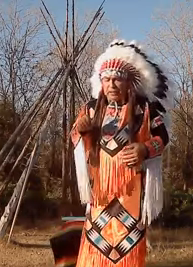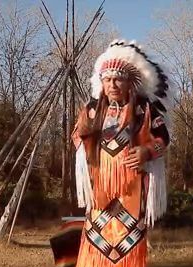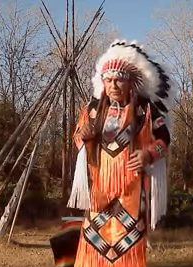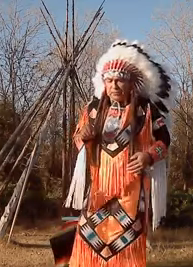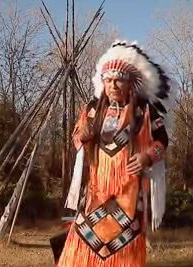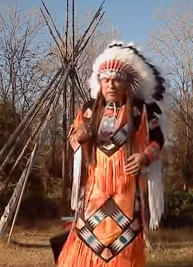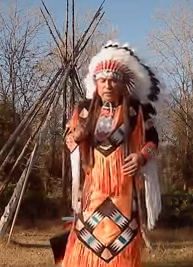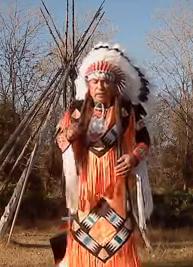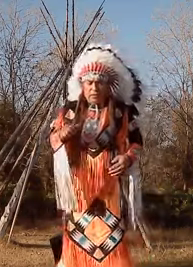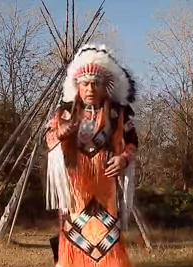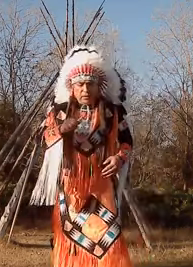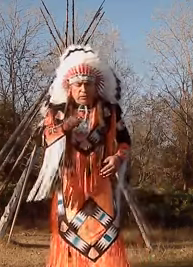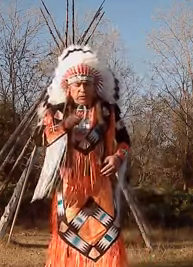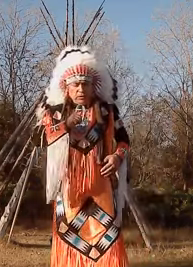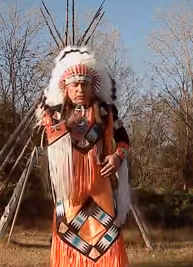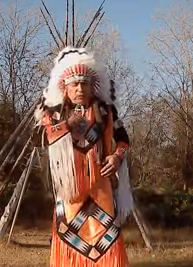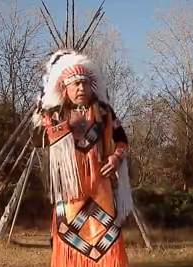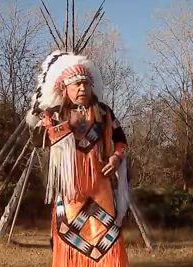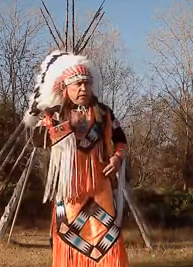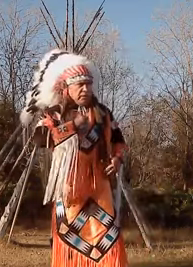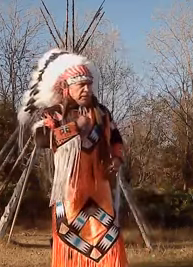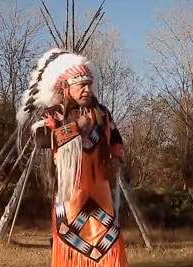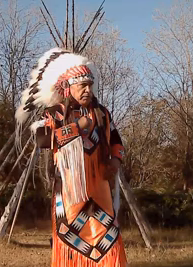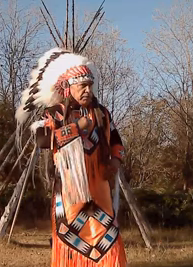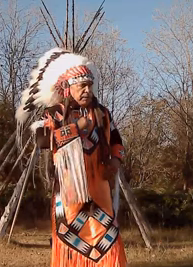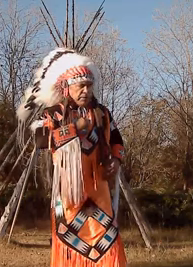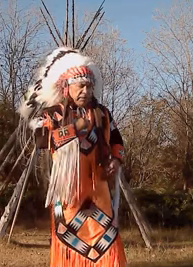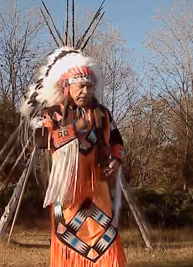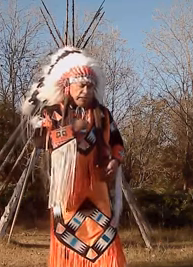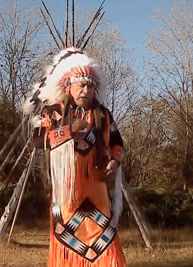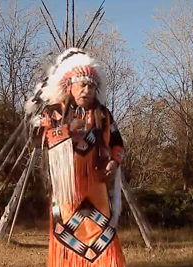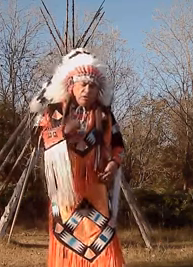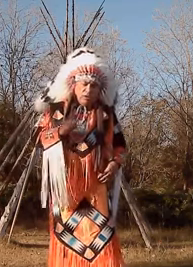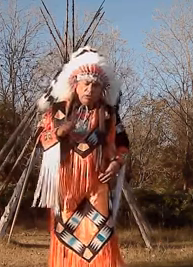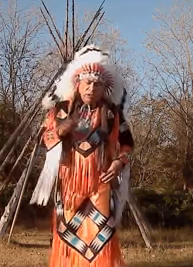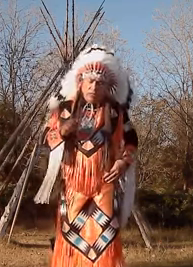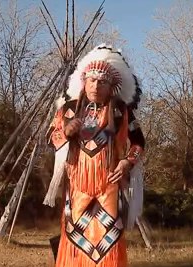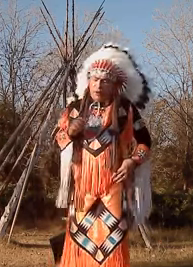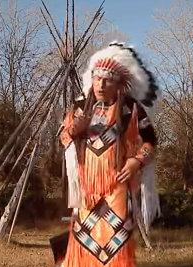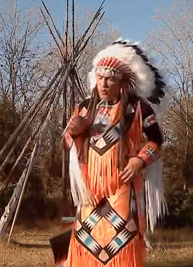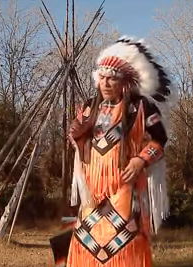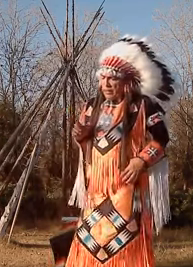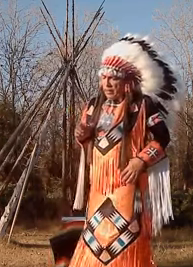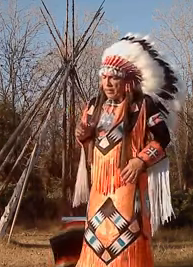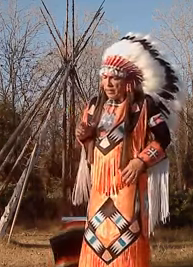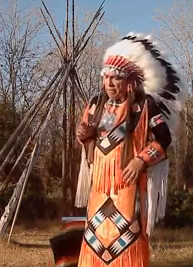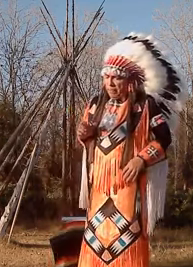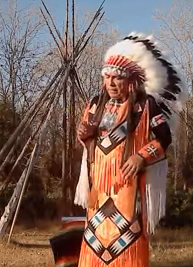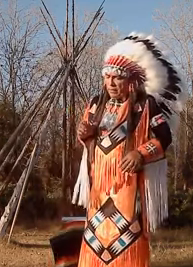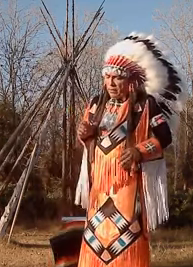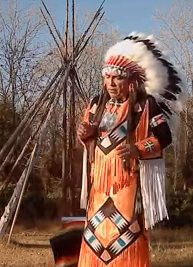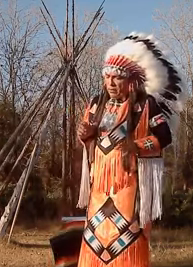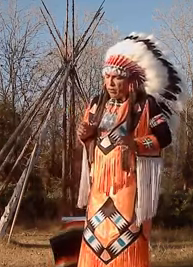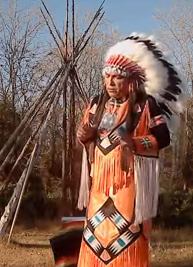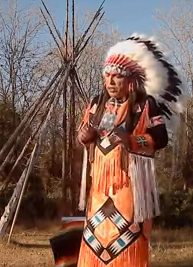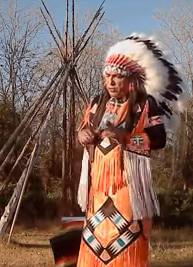you'll say this now they said long time ago um the osage